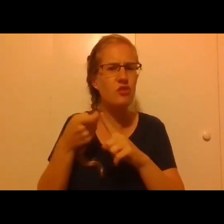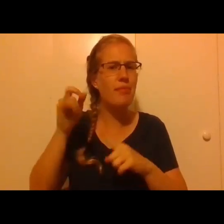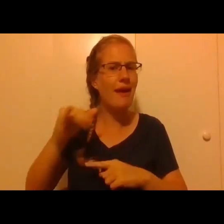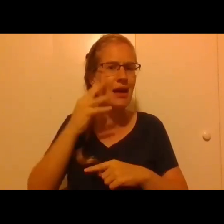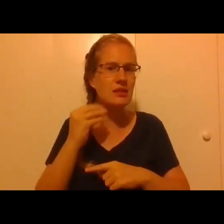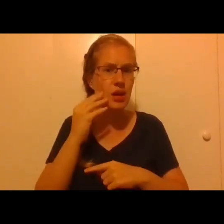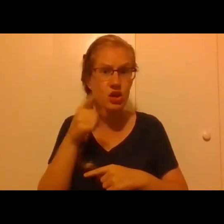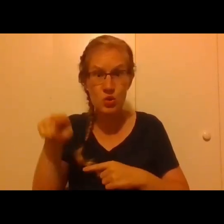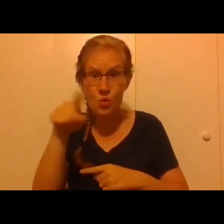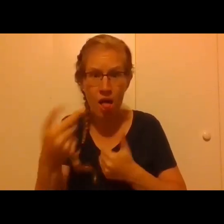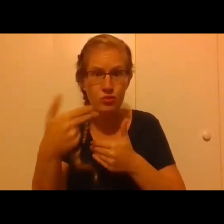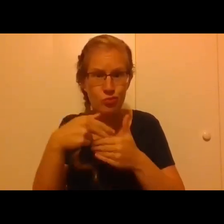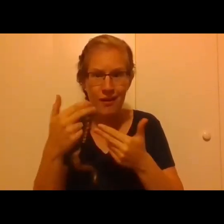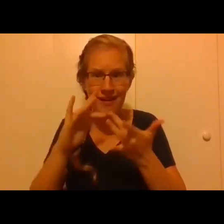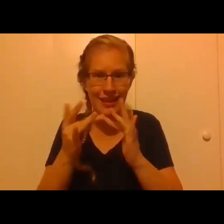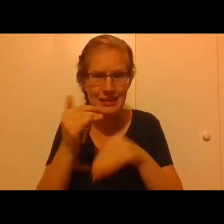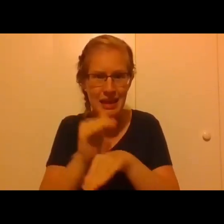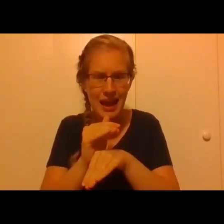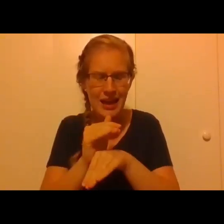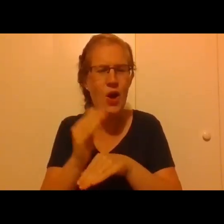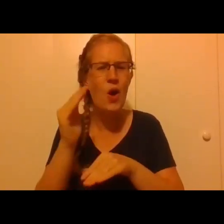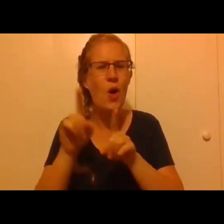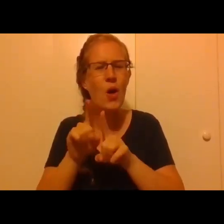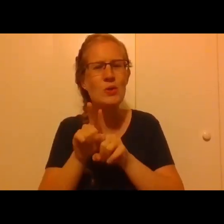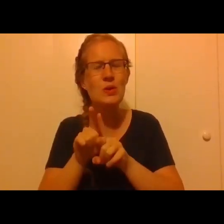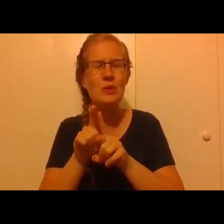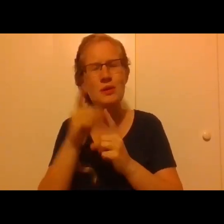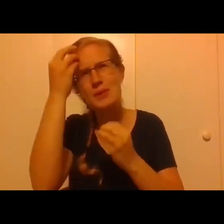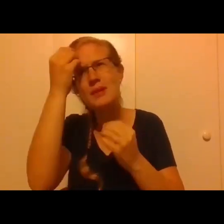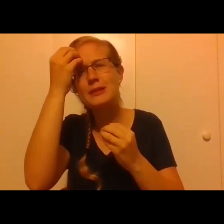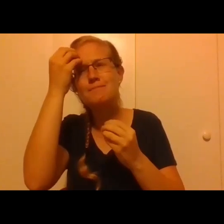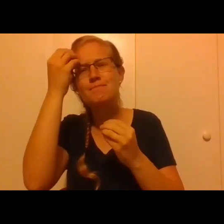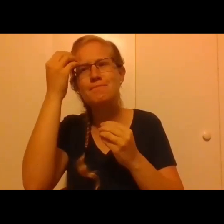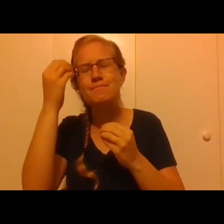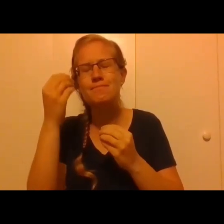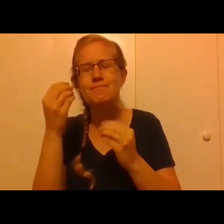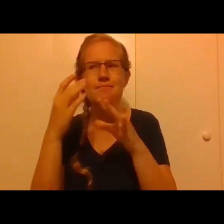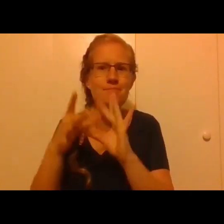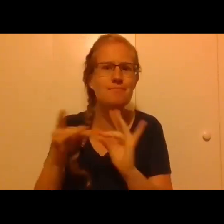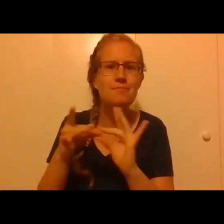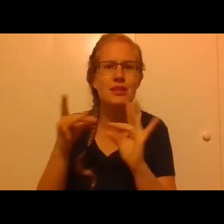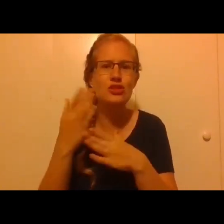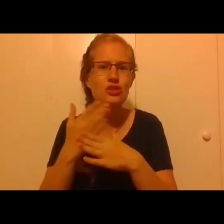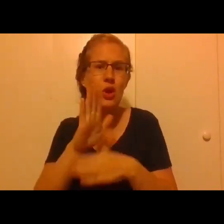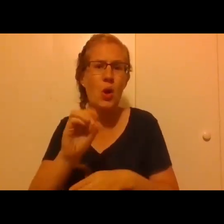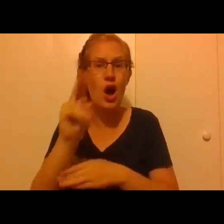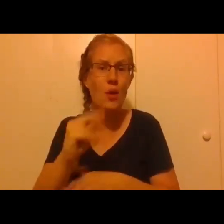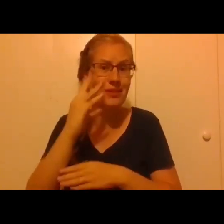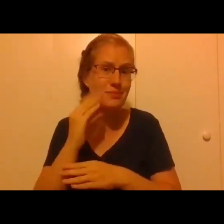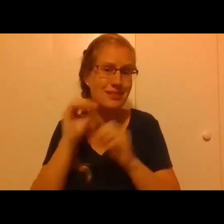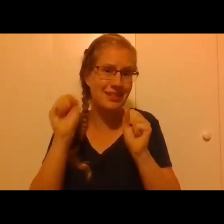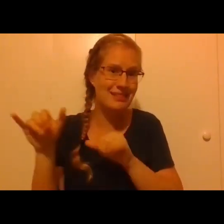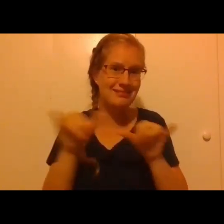one of you who's online will be able to also perhaps speak very beautifully from your own experience, as Deacon Stephen